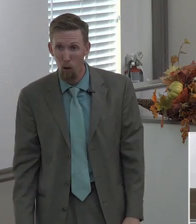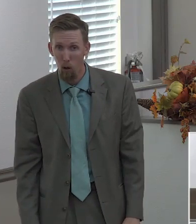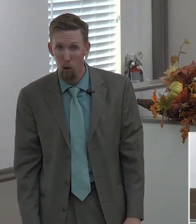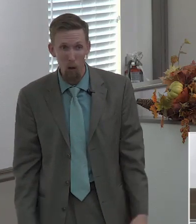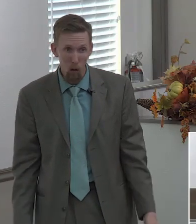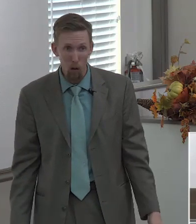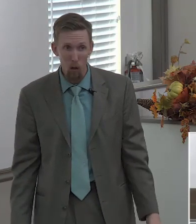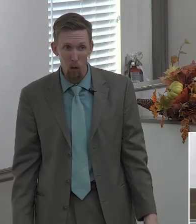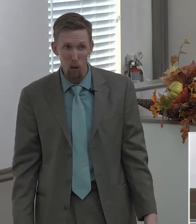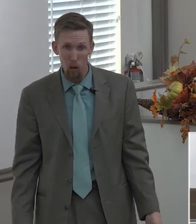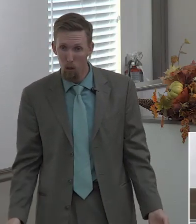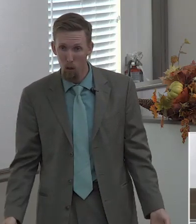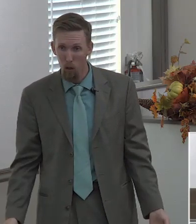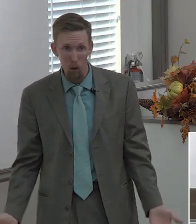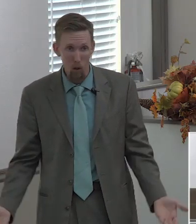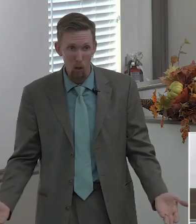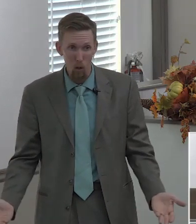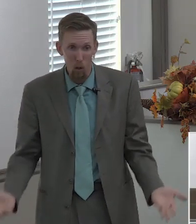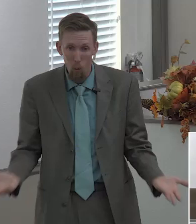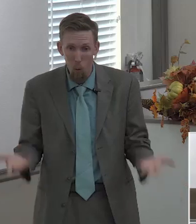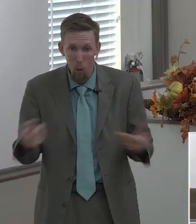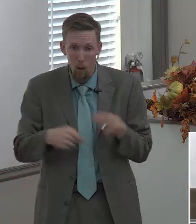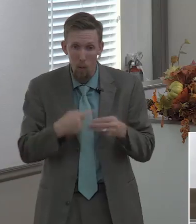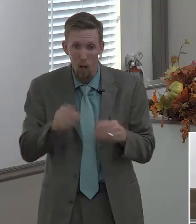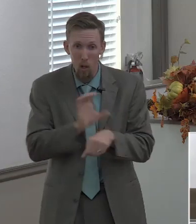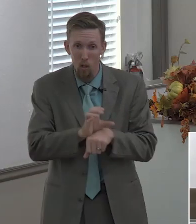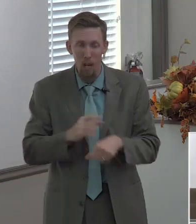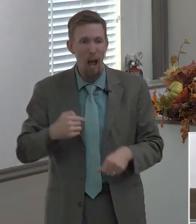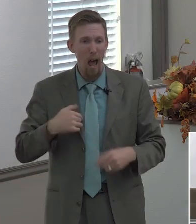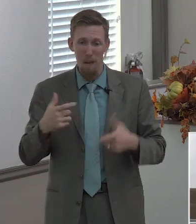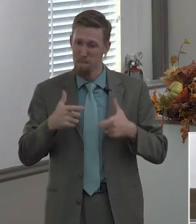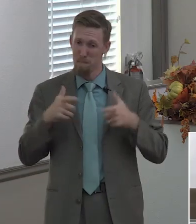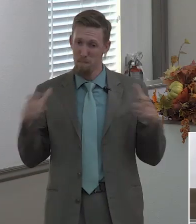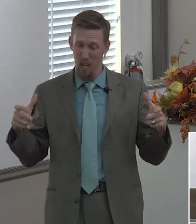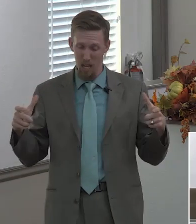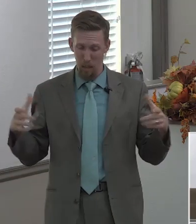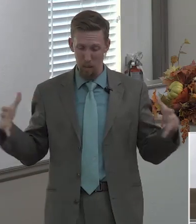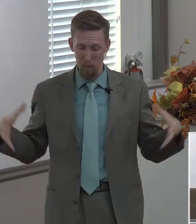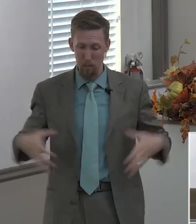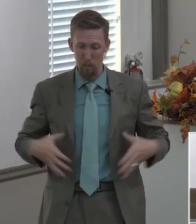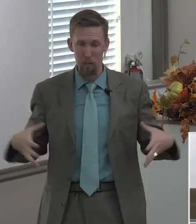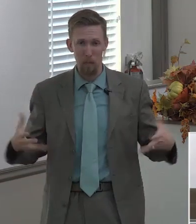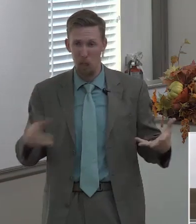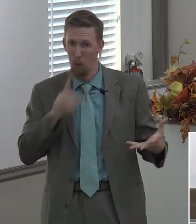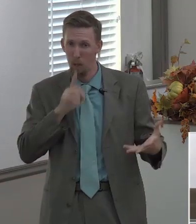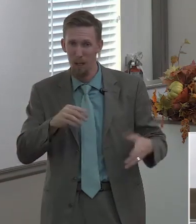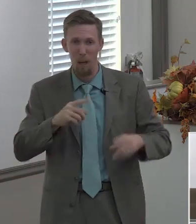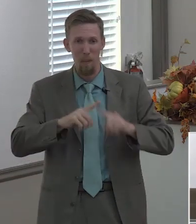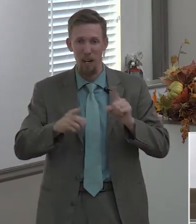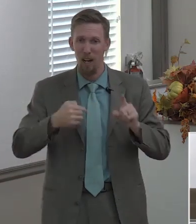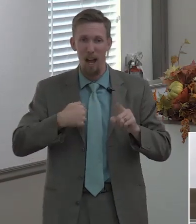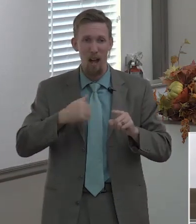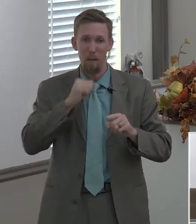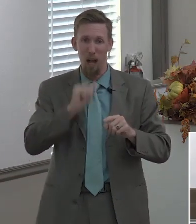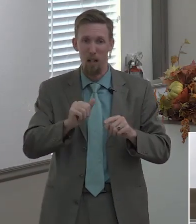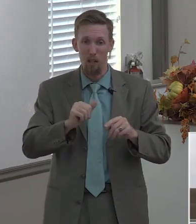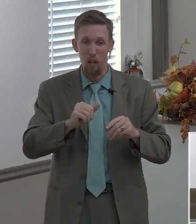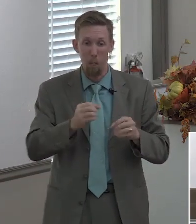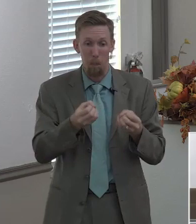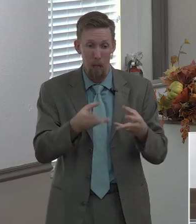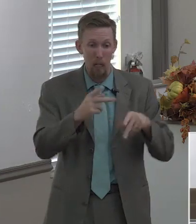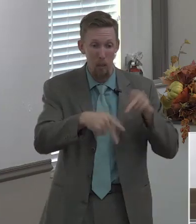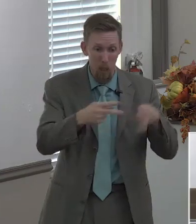mean I'm a big guy but I'm not people